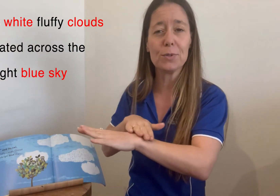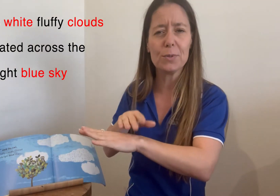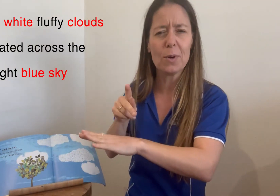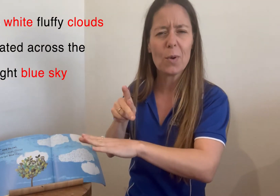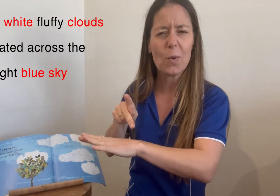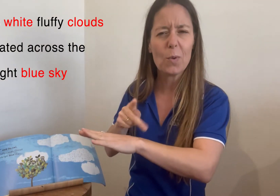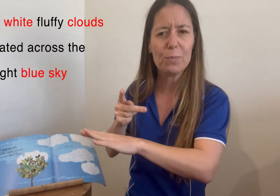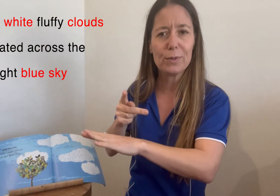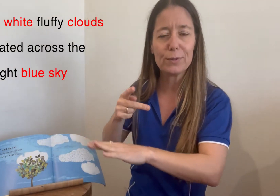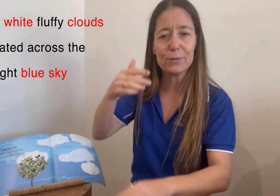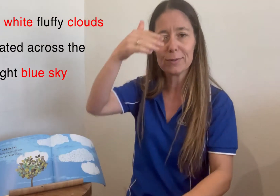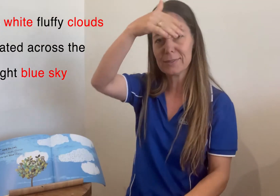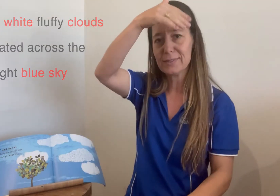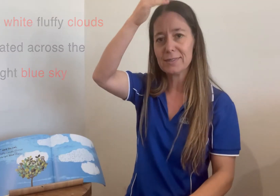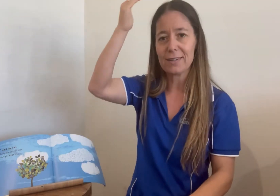sky.